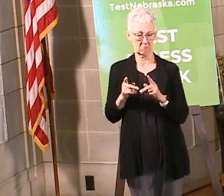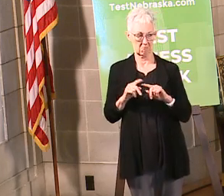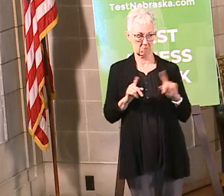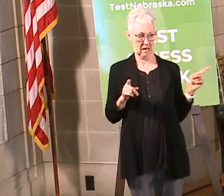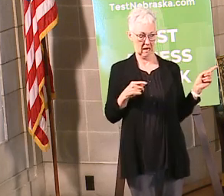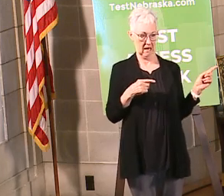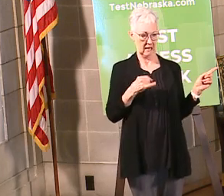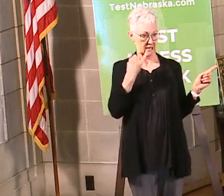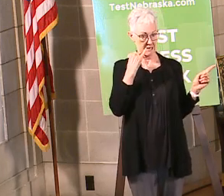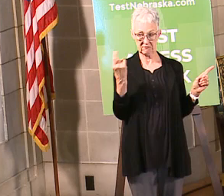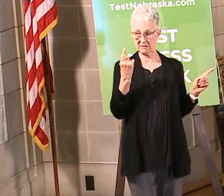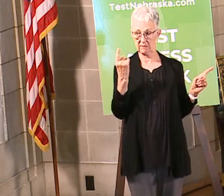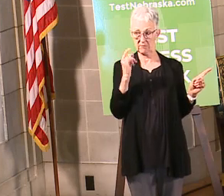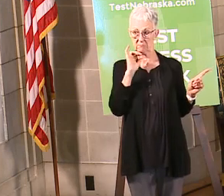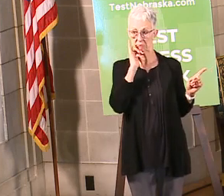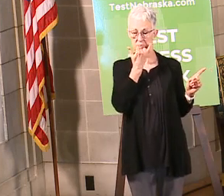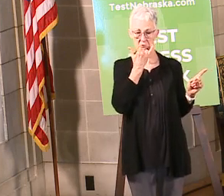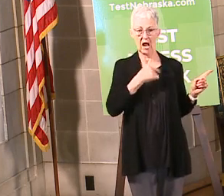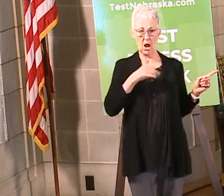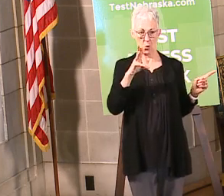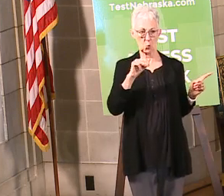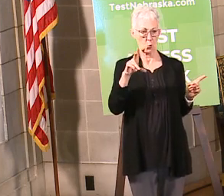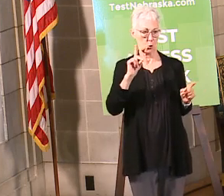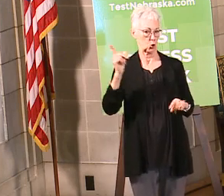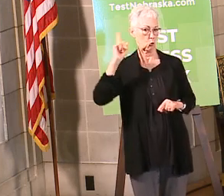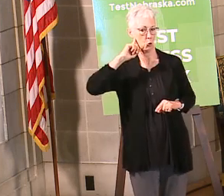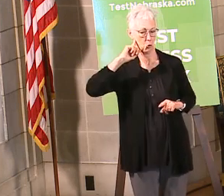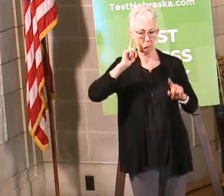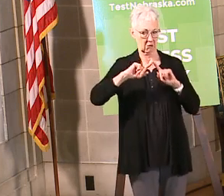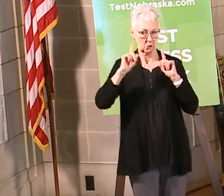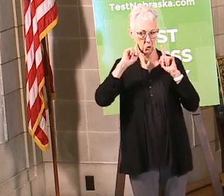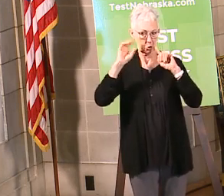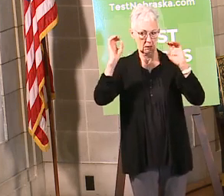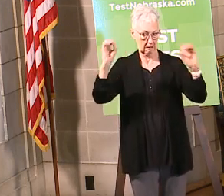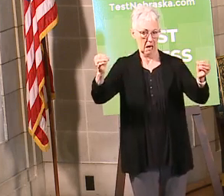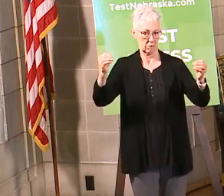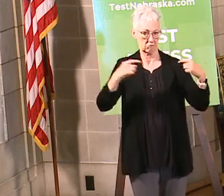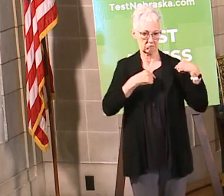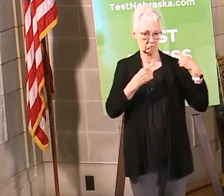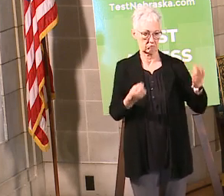something if something was going on a couple more questions